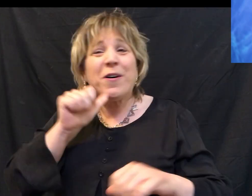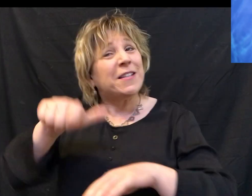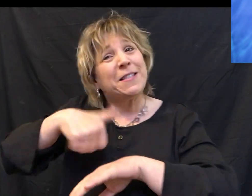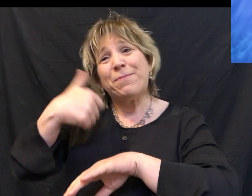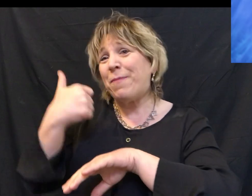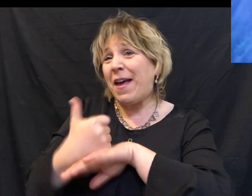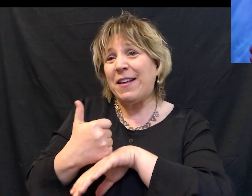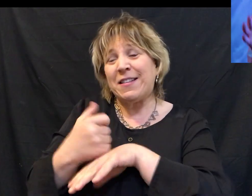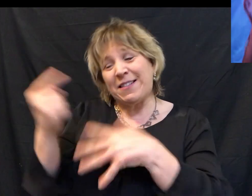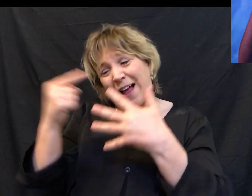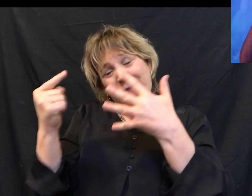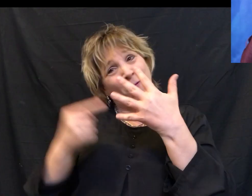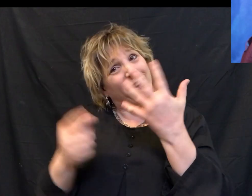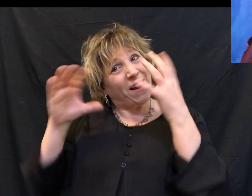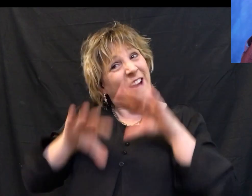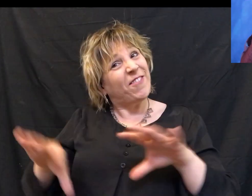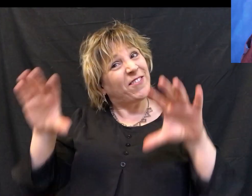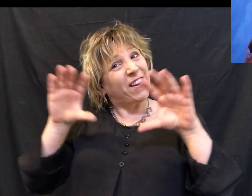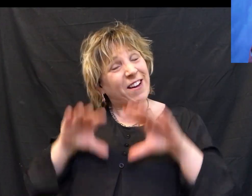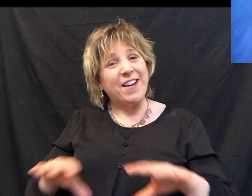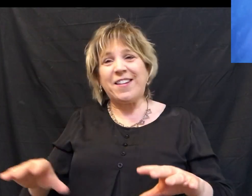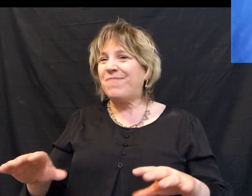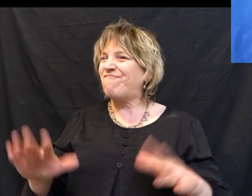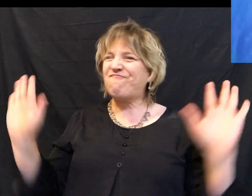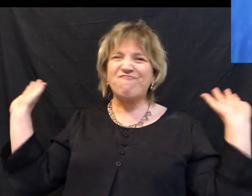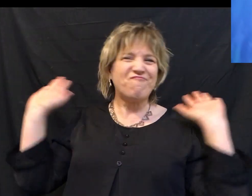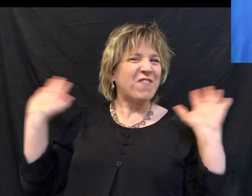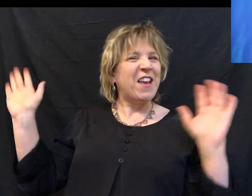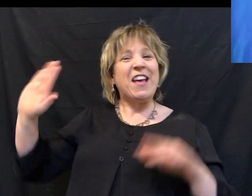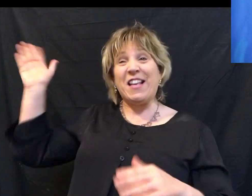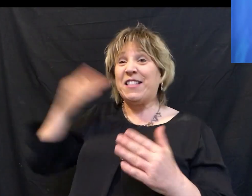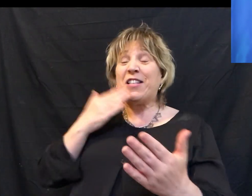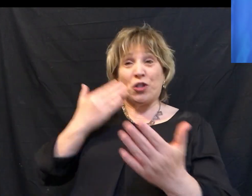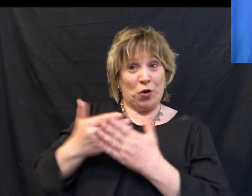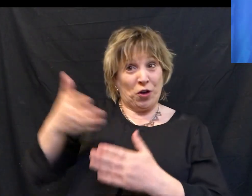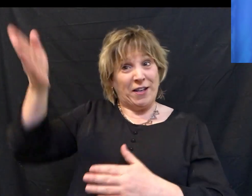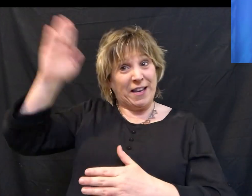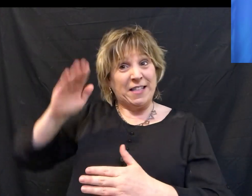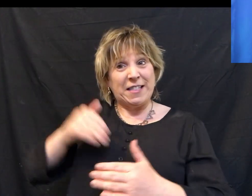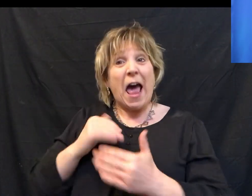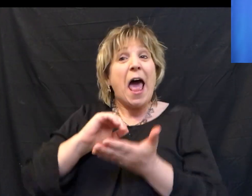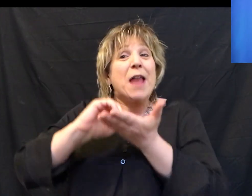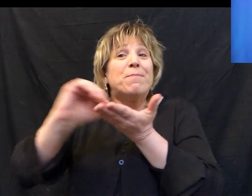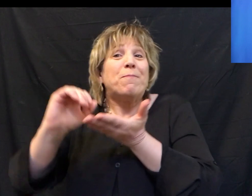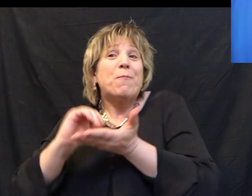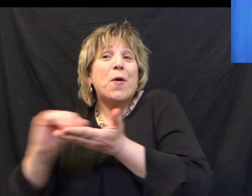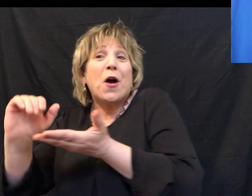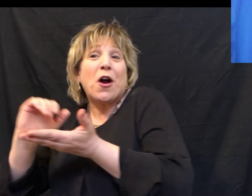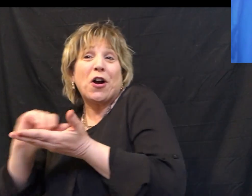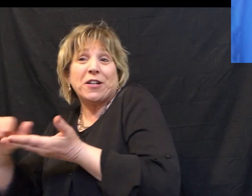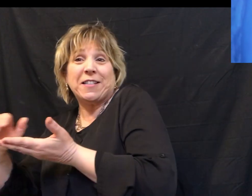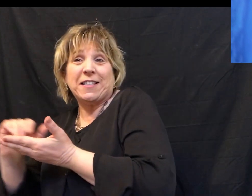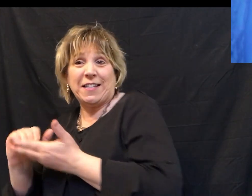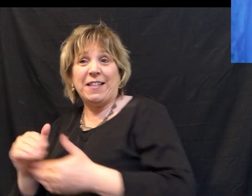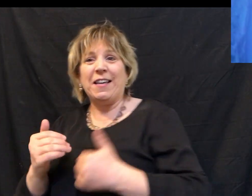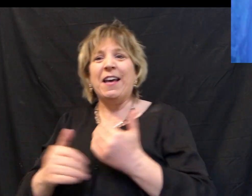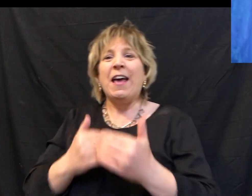on what I've done But the goodness and mercy And the power